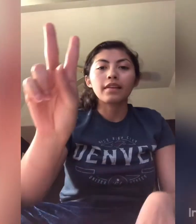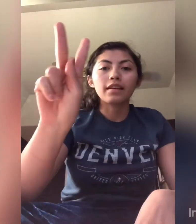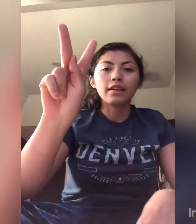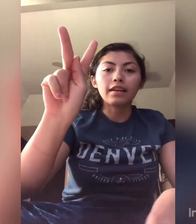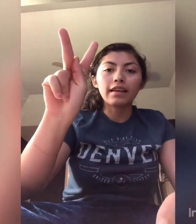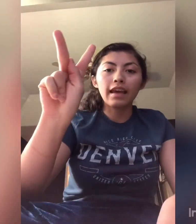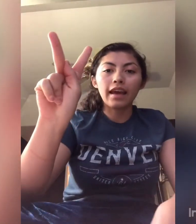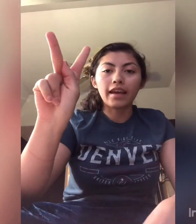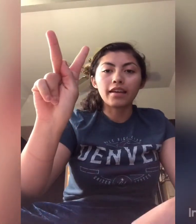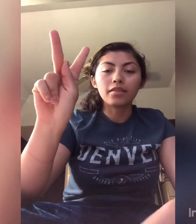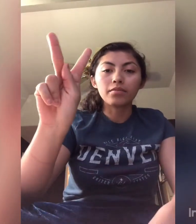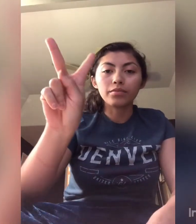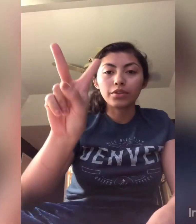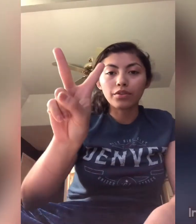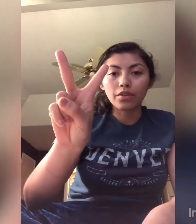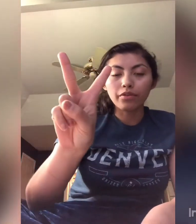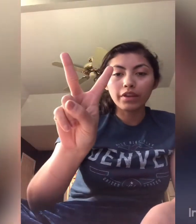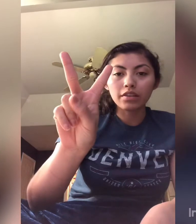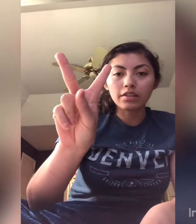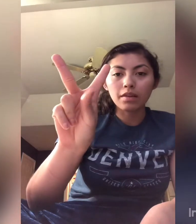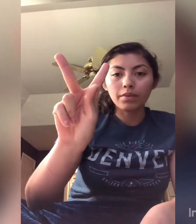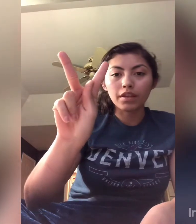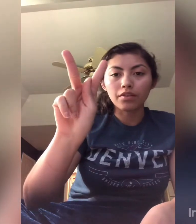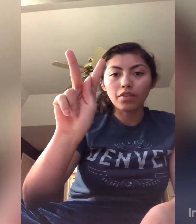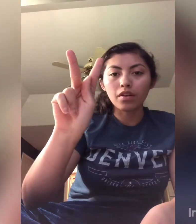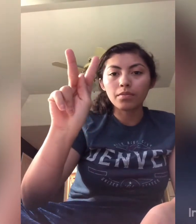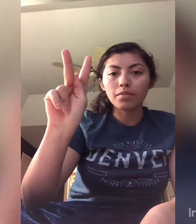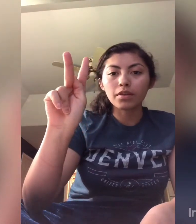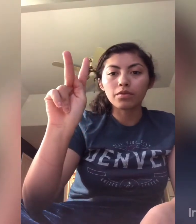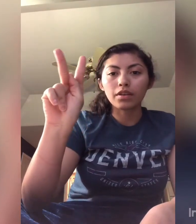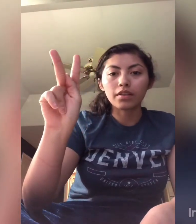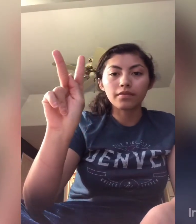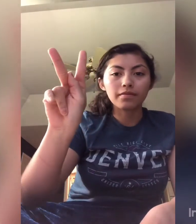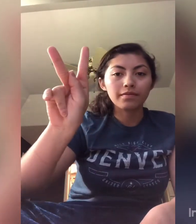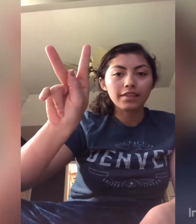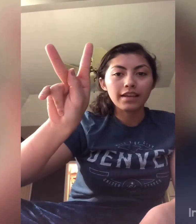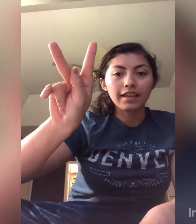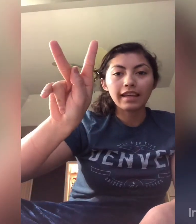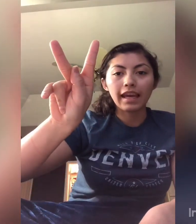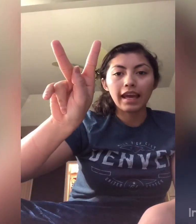K. K. your two fingers up and your thumb in between. K.